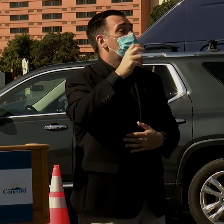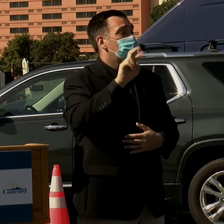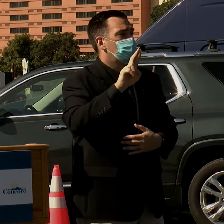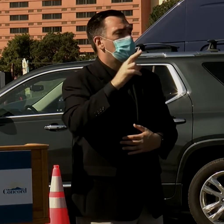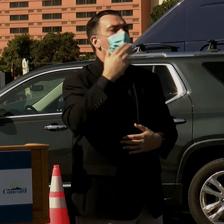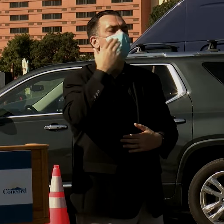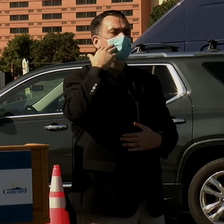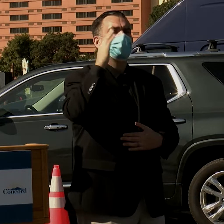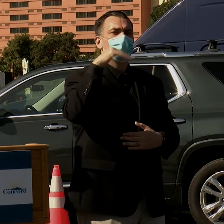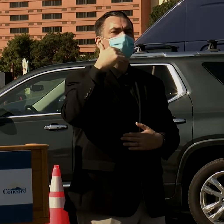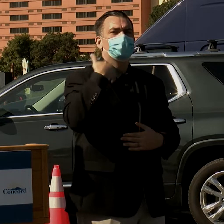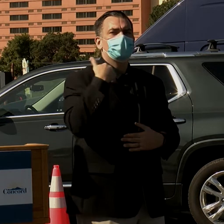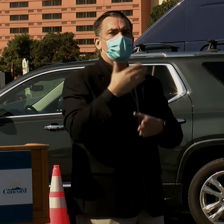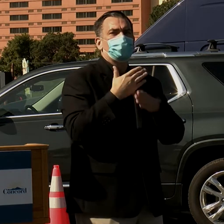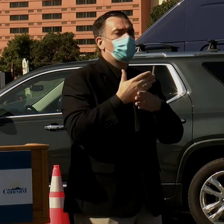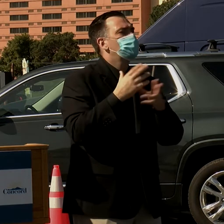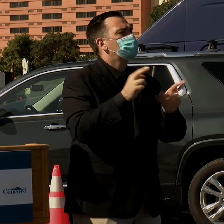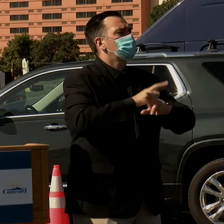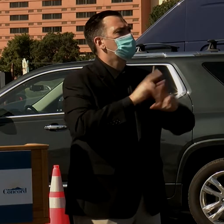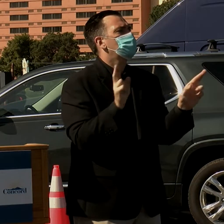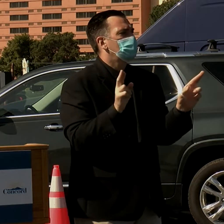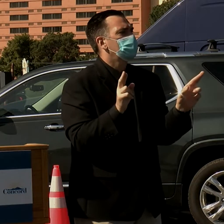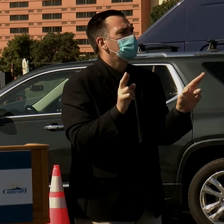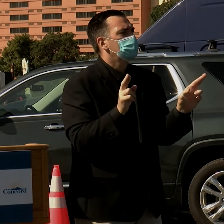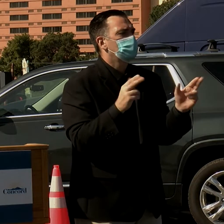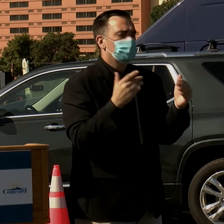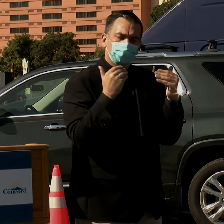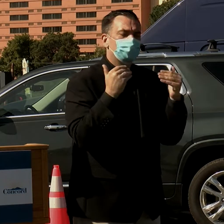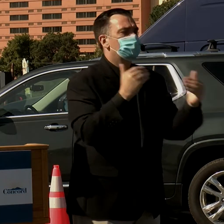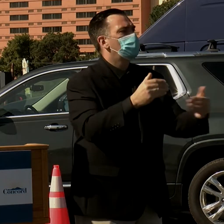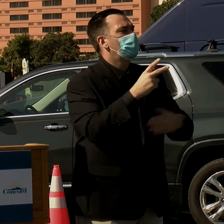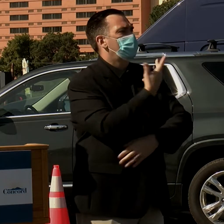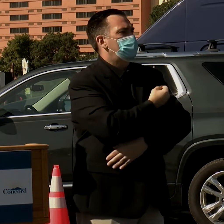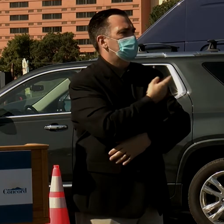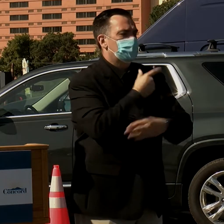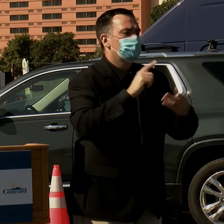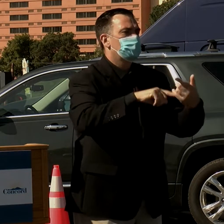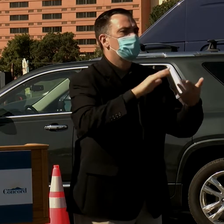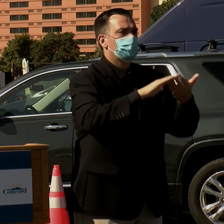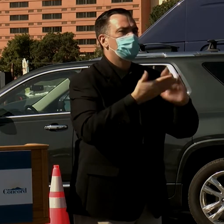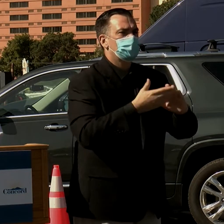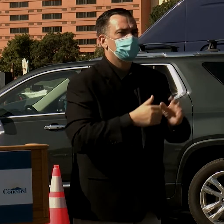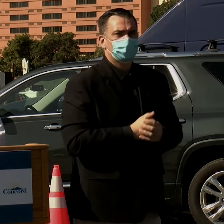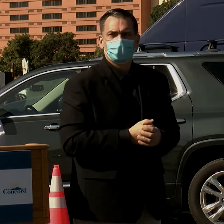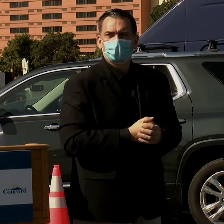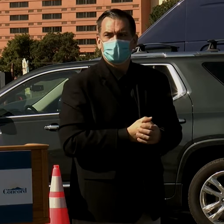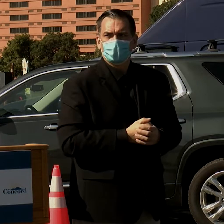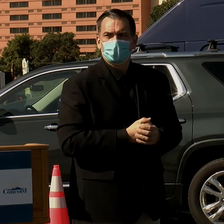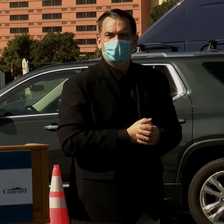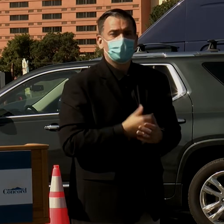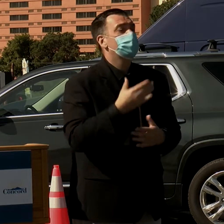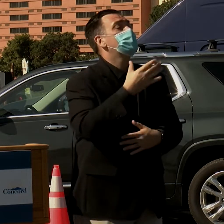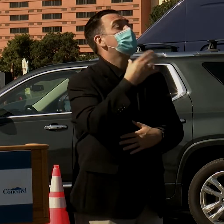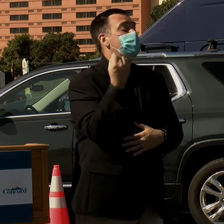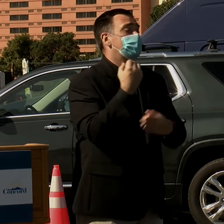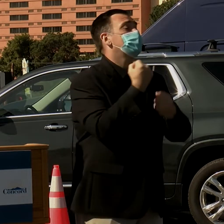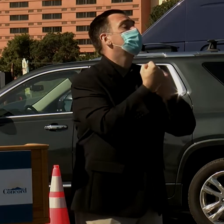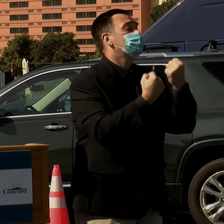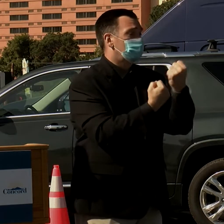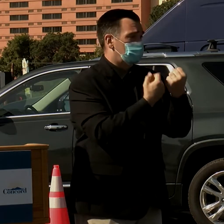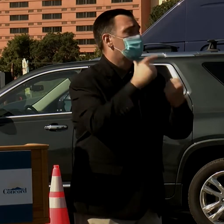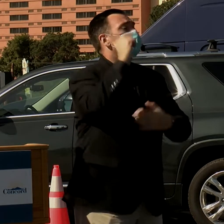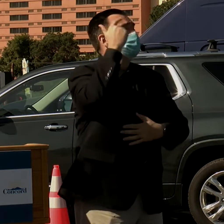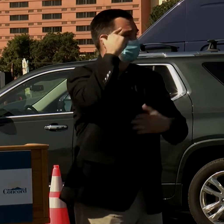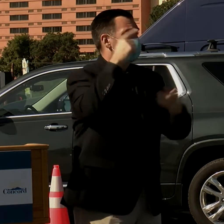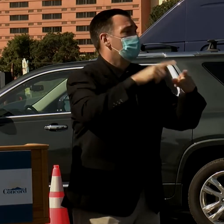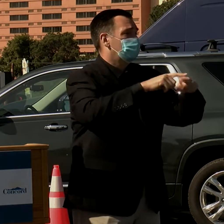knew we had the partnerships and the doses in place to really get the vaccine out to our community. Or it's also the structure that the governor laid out. That's